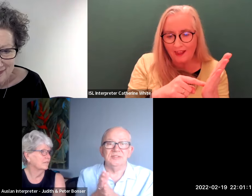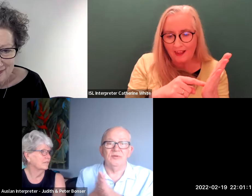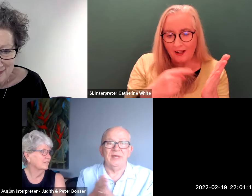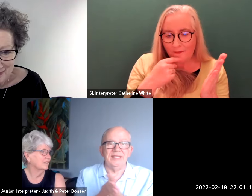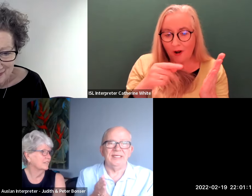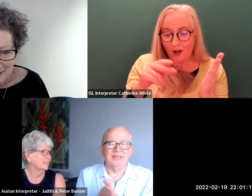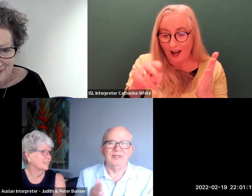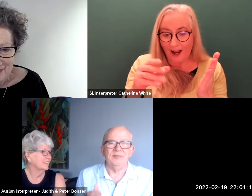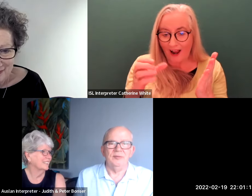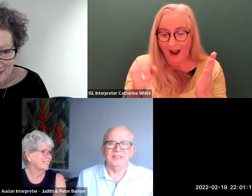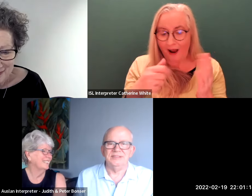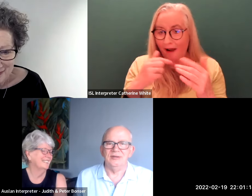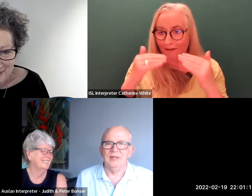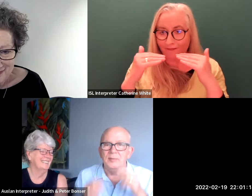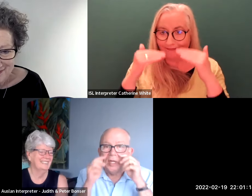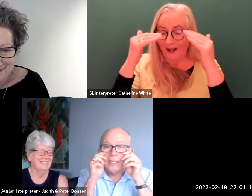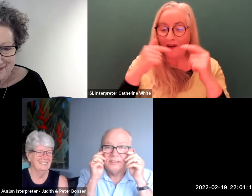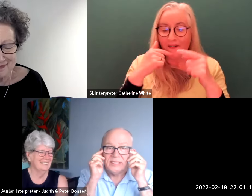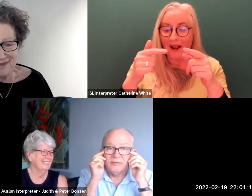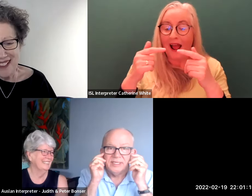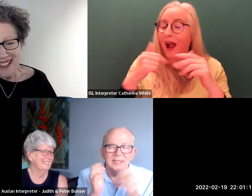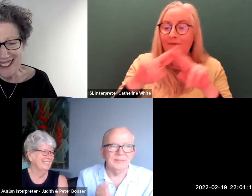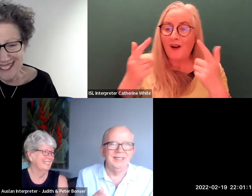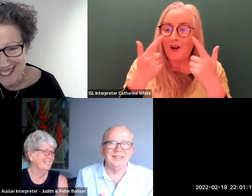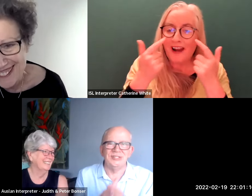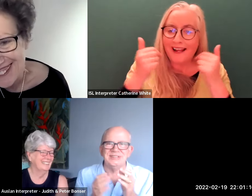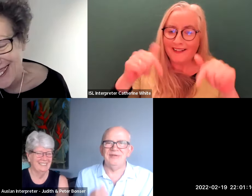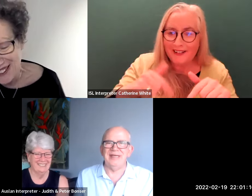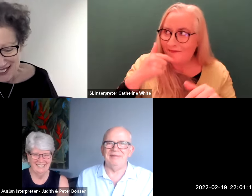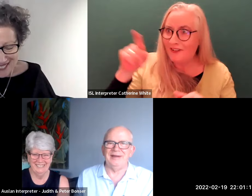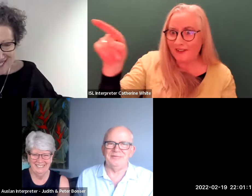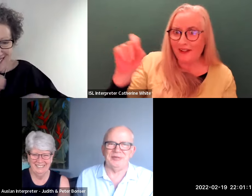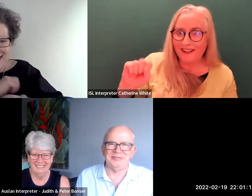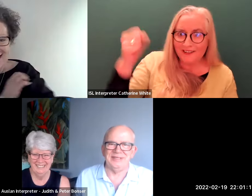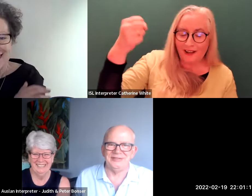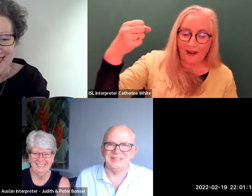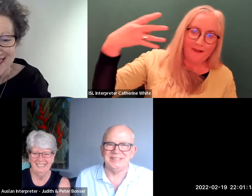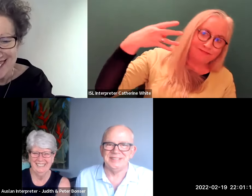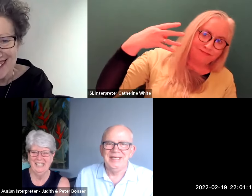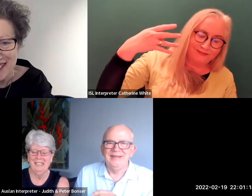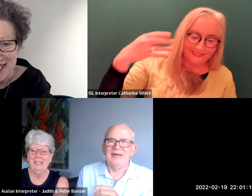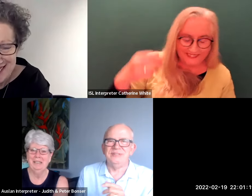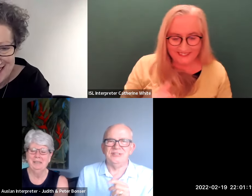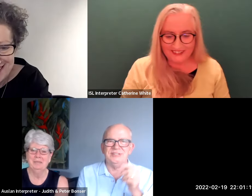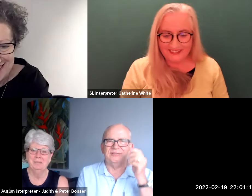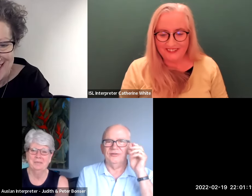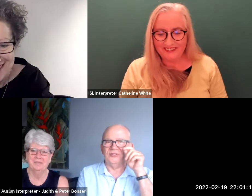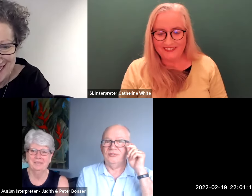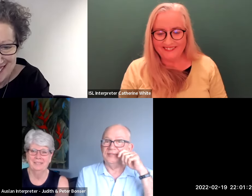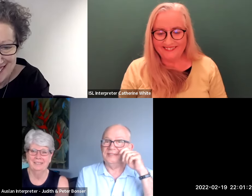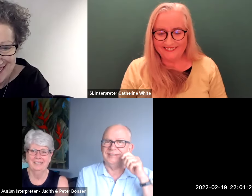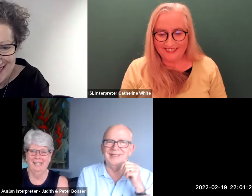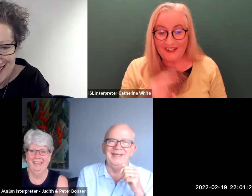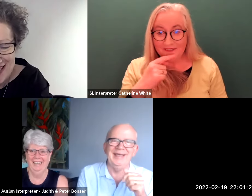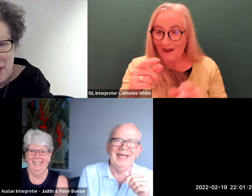because of the weather here at the moment so i'm not tearing up it's just every now and then i brush away those tears that was just on